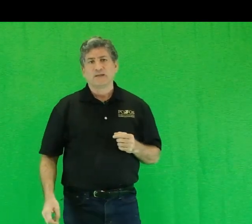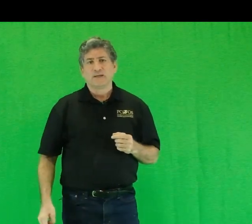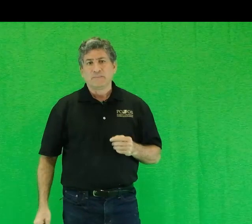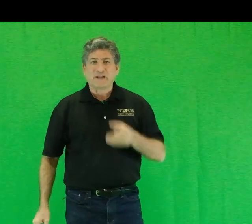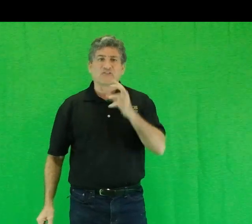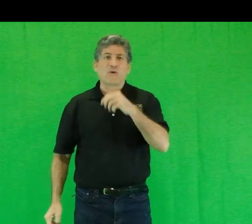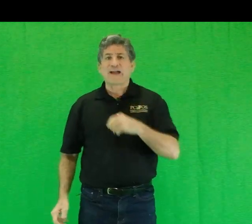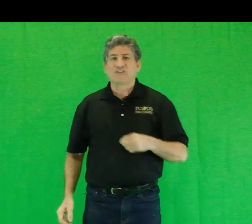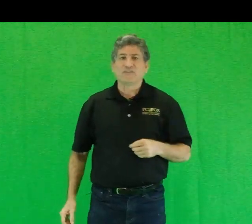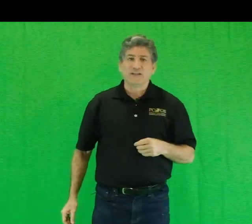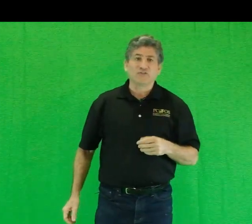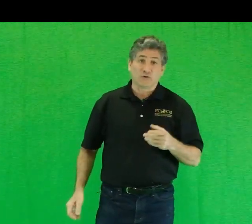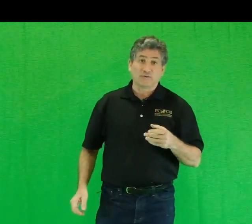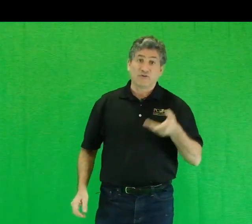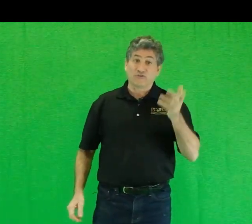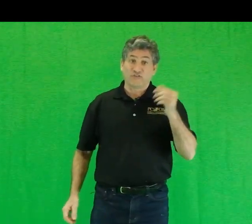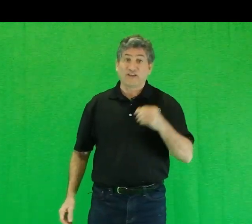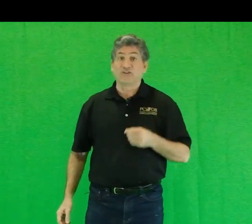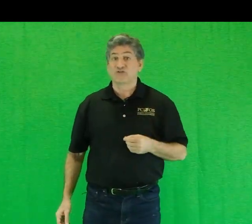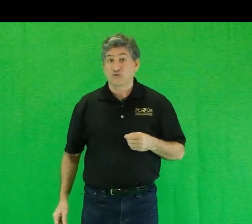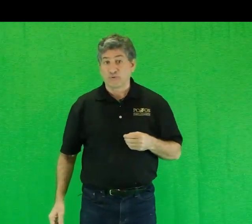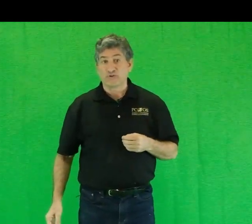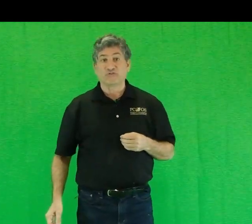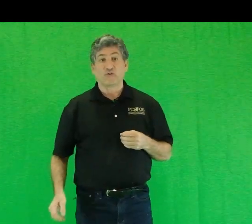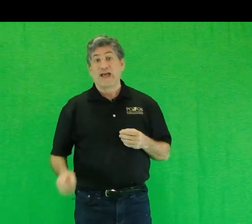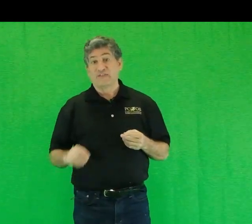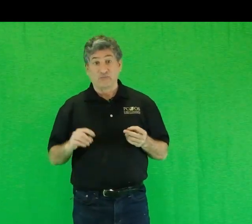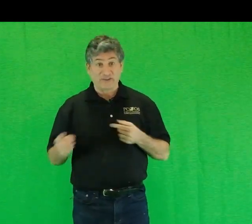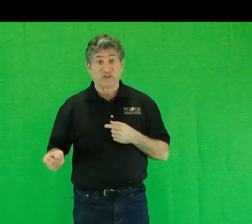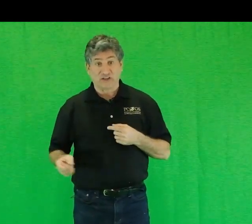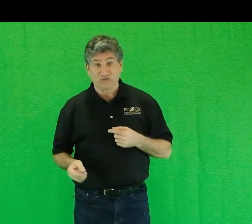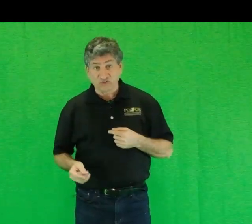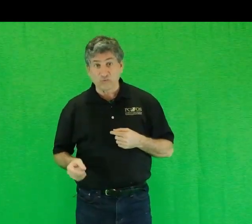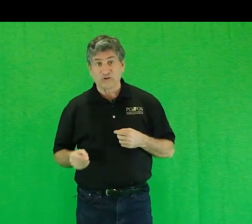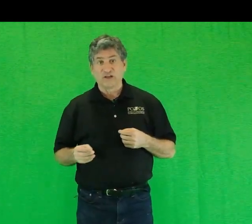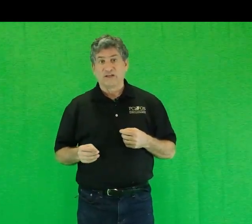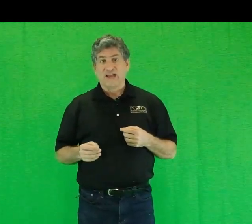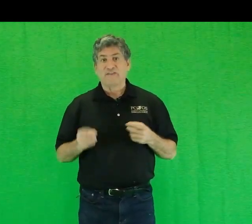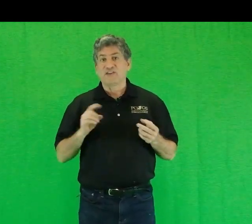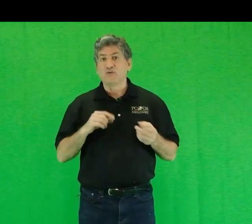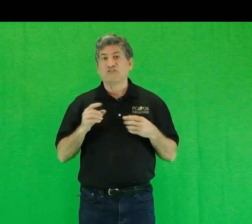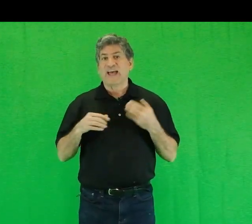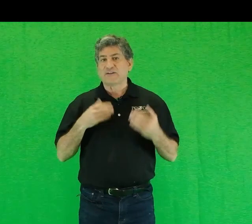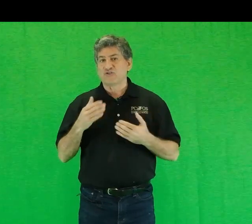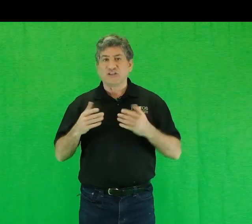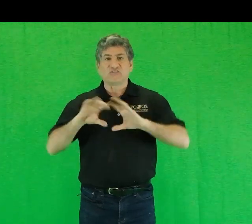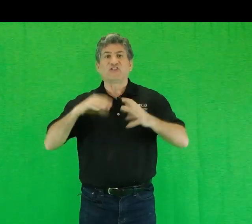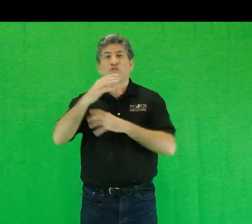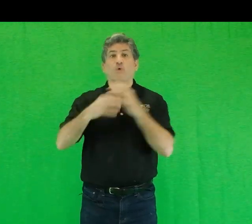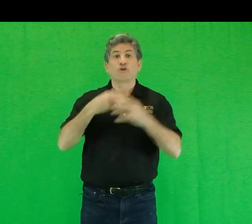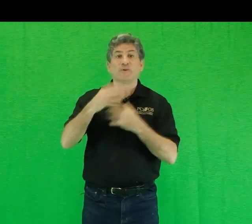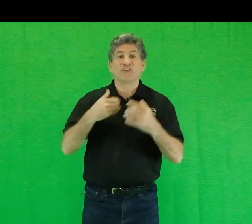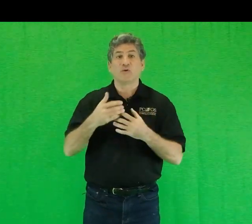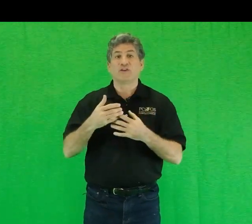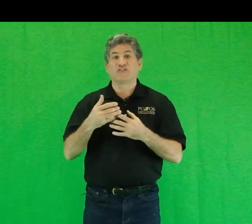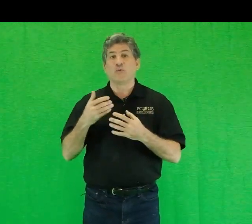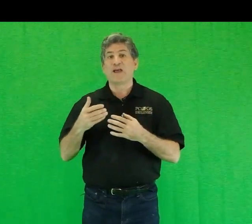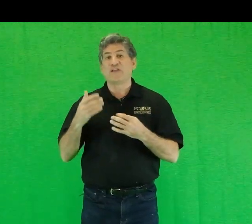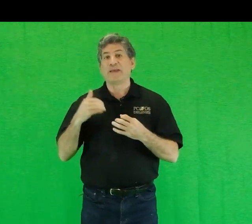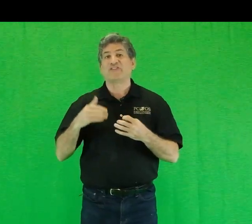Because our activities, or those of the industrial producer and the domestic consumer, have used energy to disorder materials in a way that makes